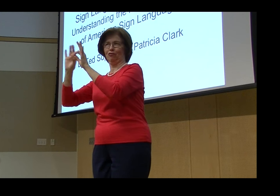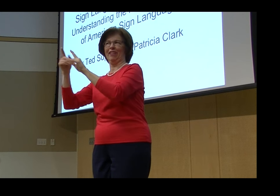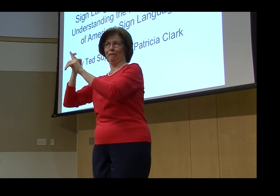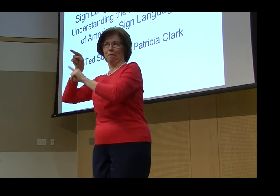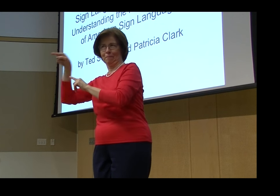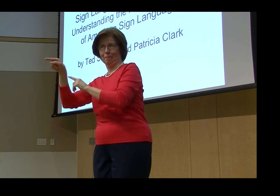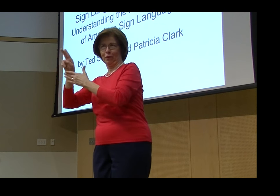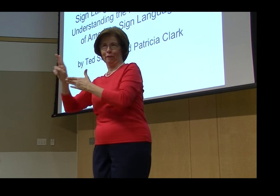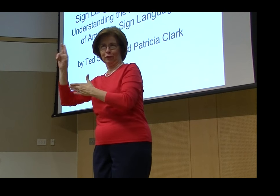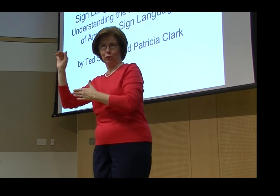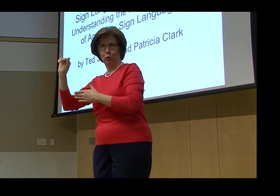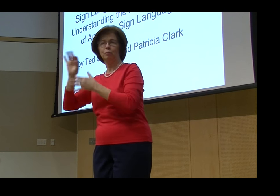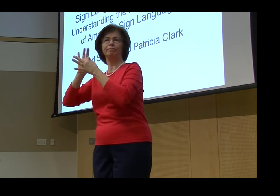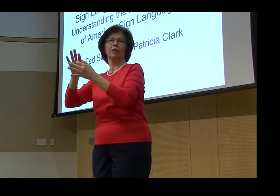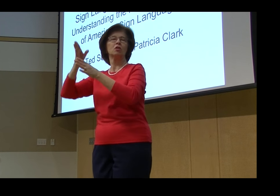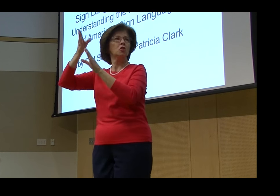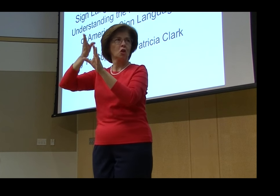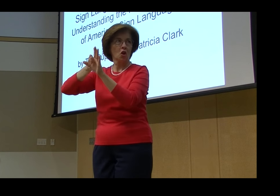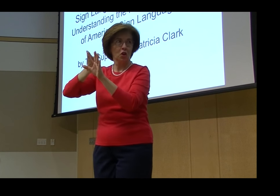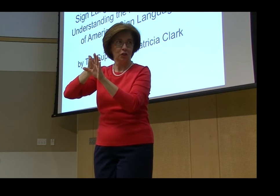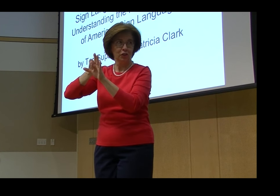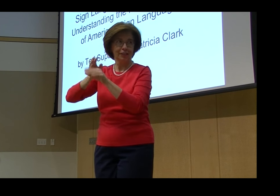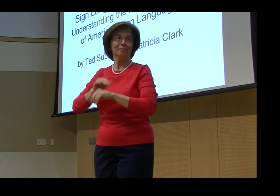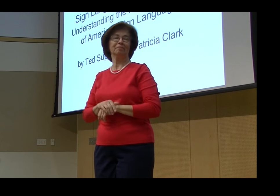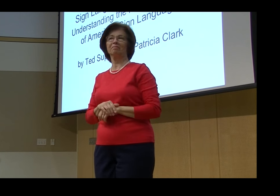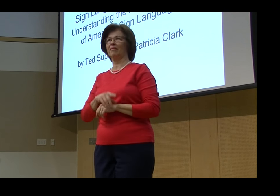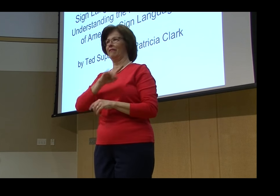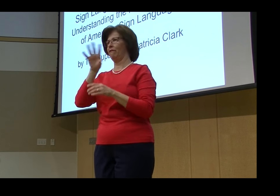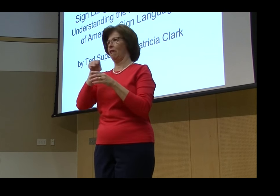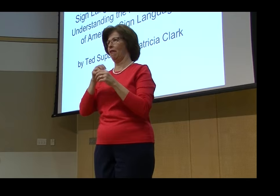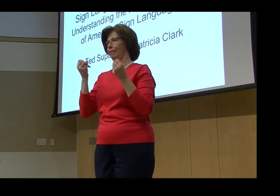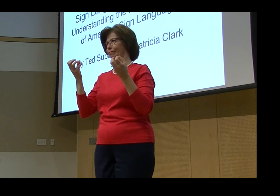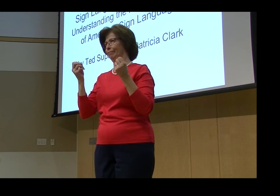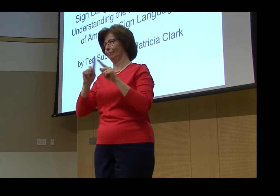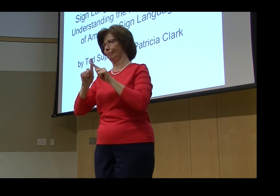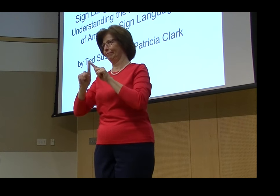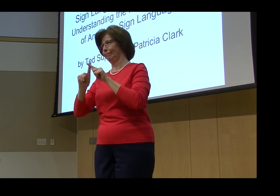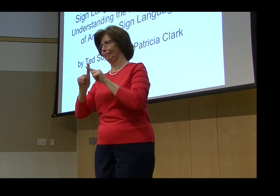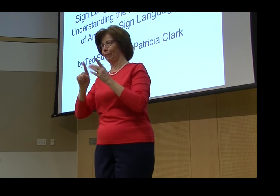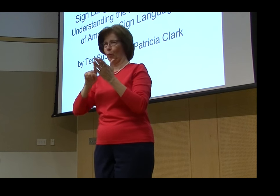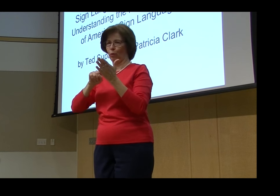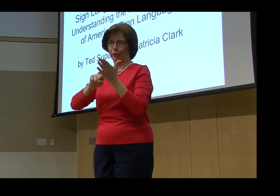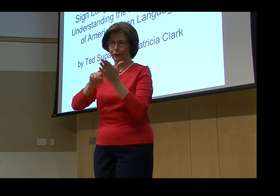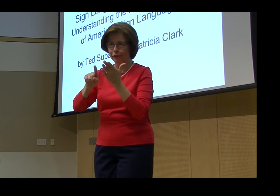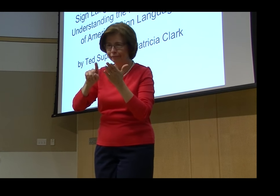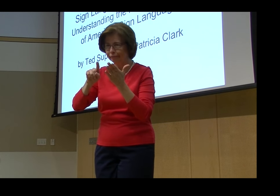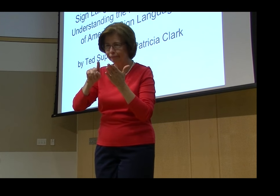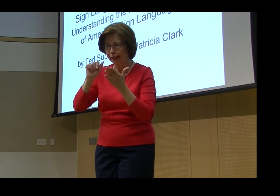MA and his PhD degree from that university in the field of psychology. He's been involved in sign